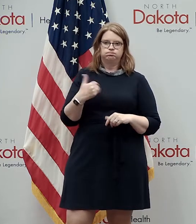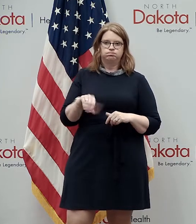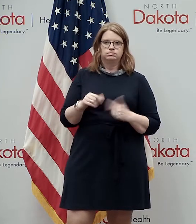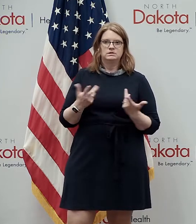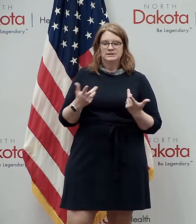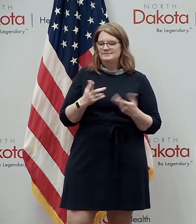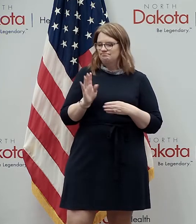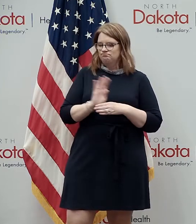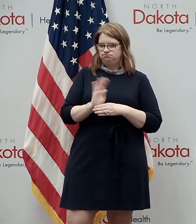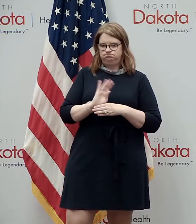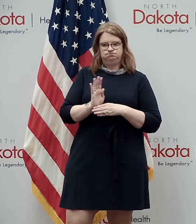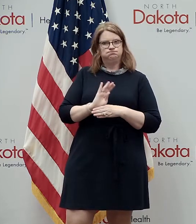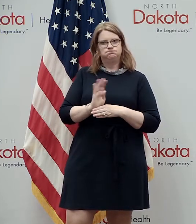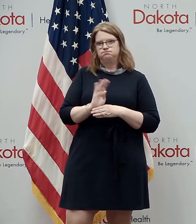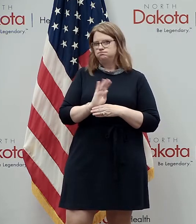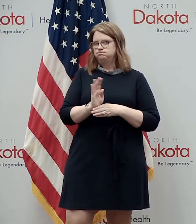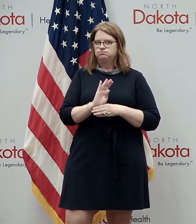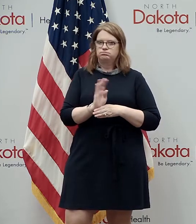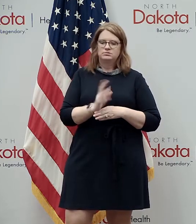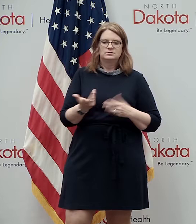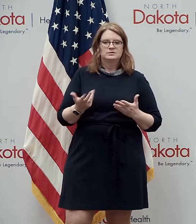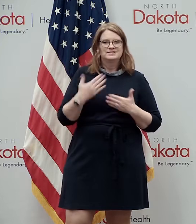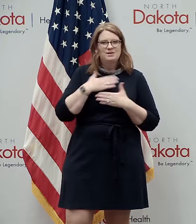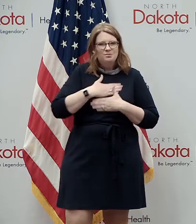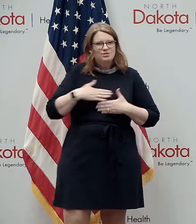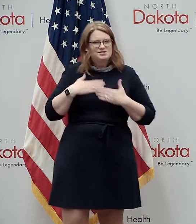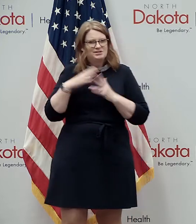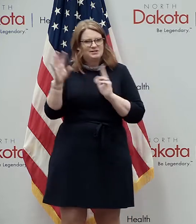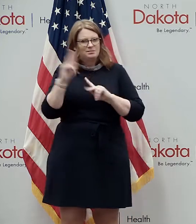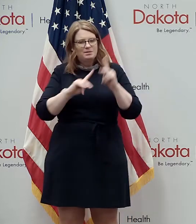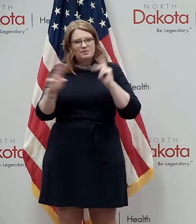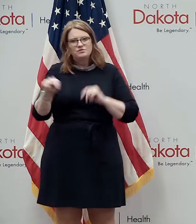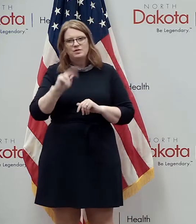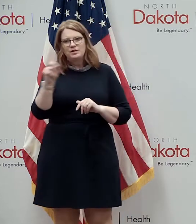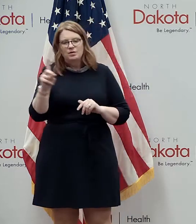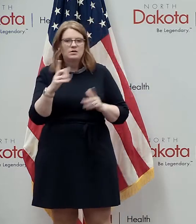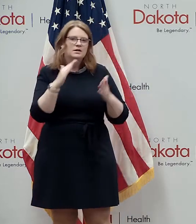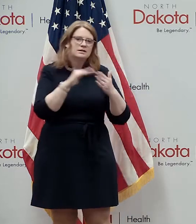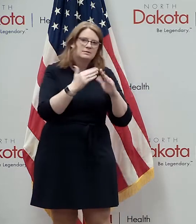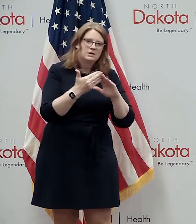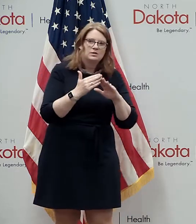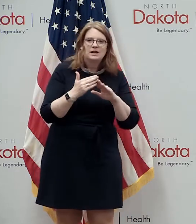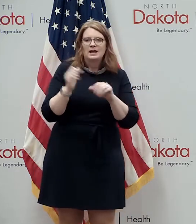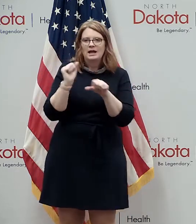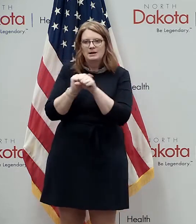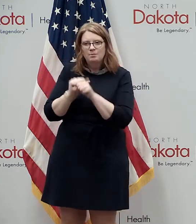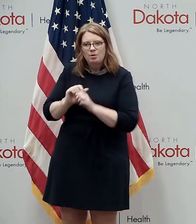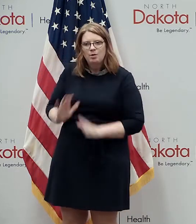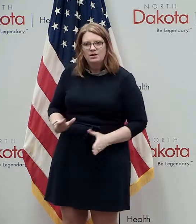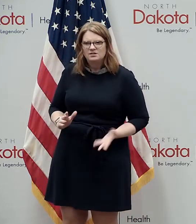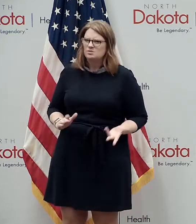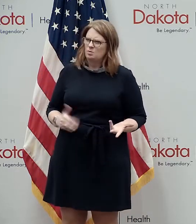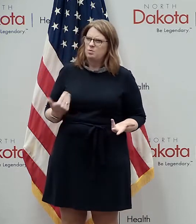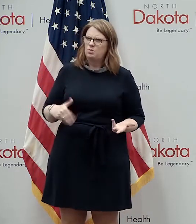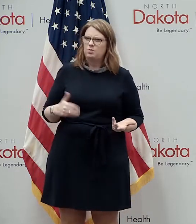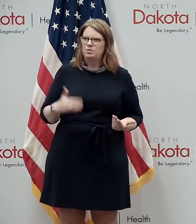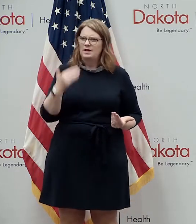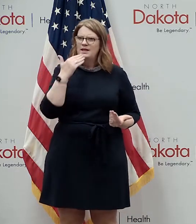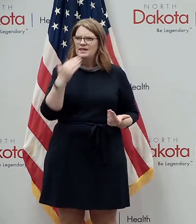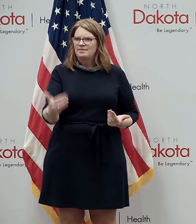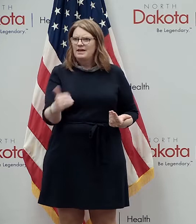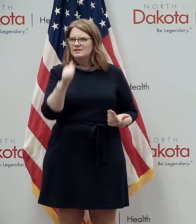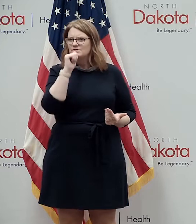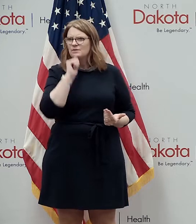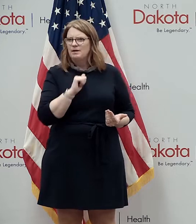appreciate uh the to our citizens uh in our communities and our employers thanks for your patience and understanding during